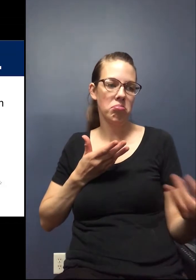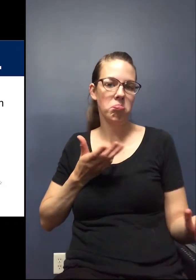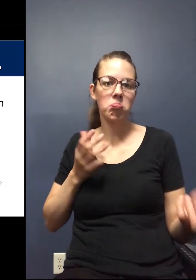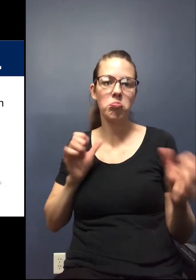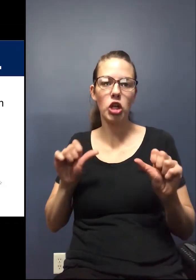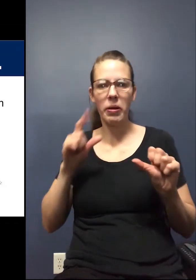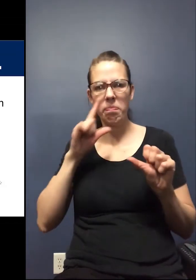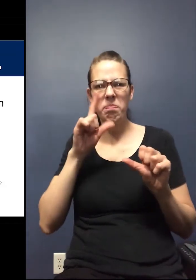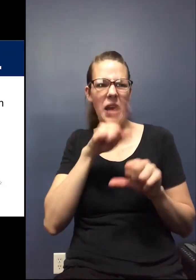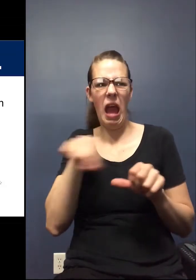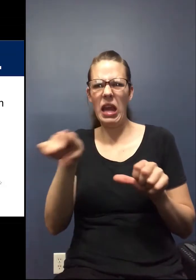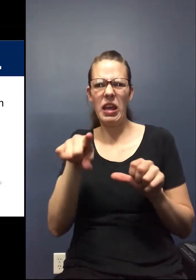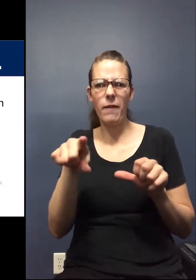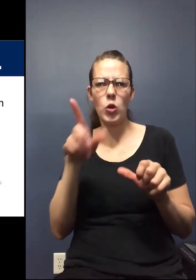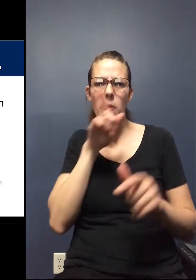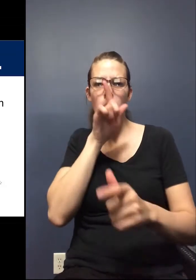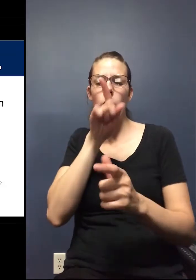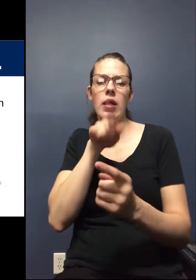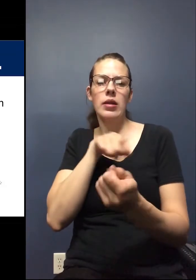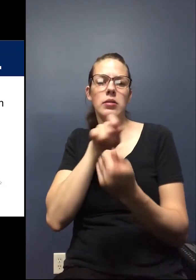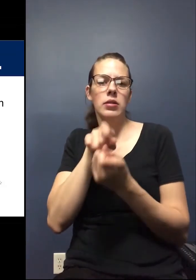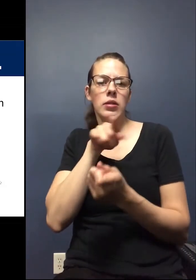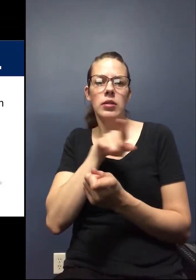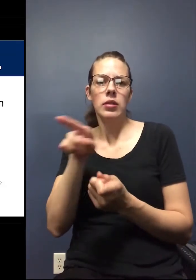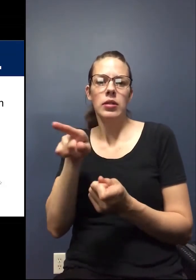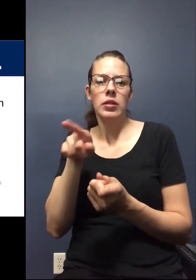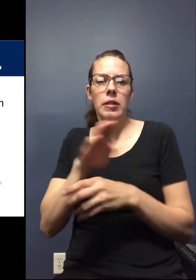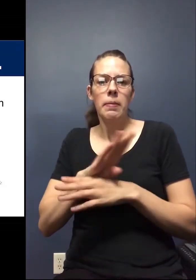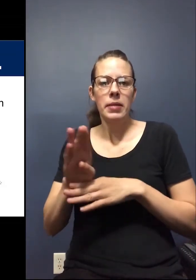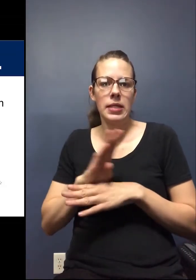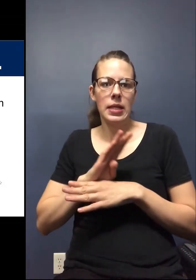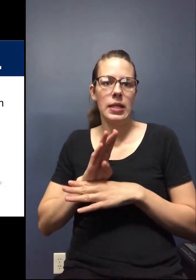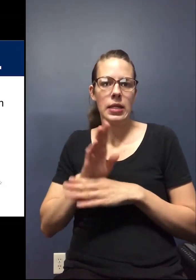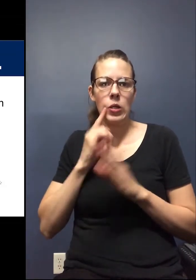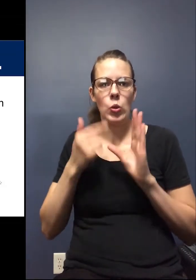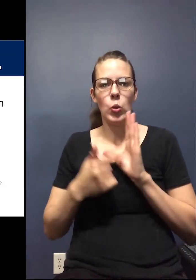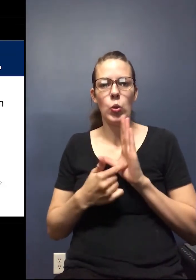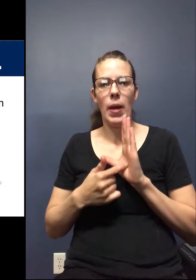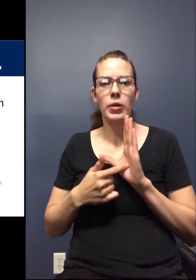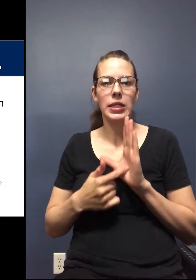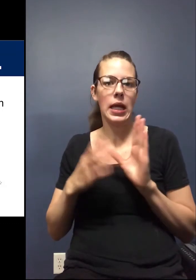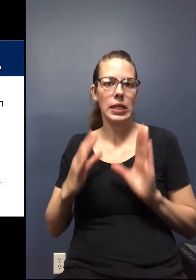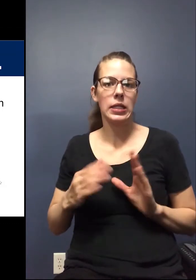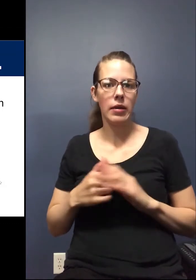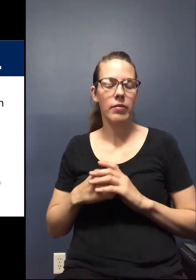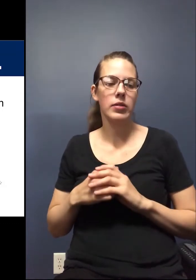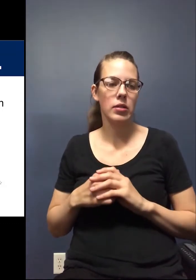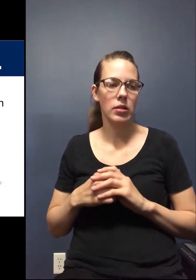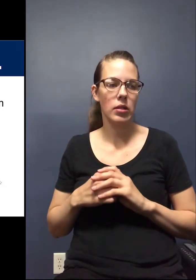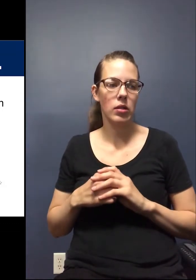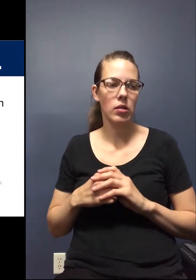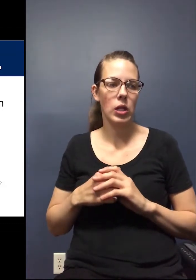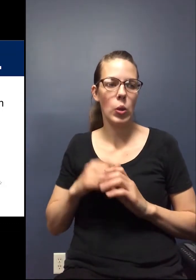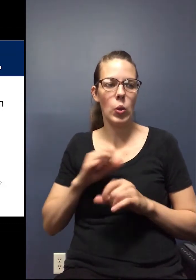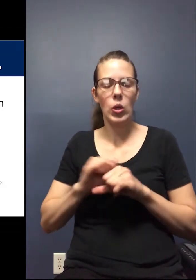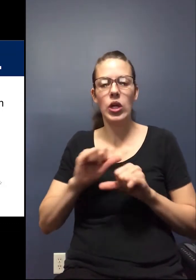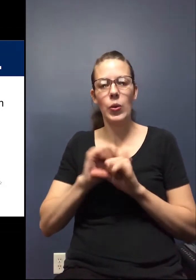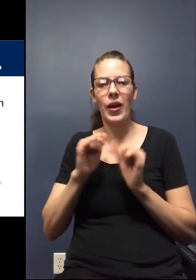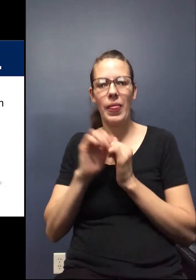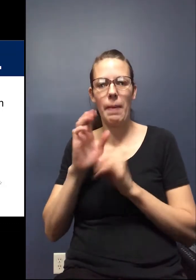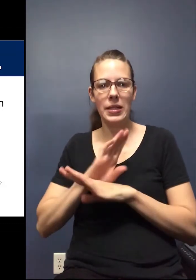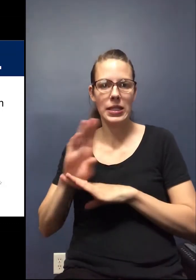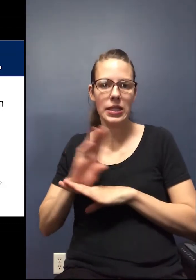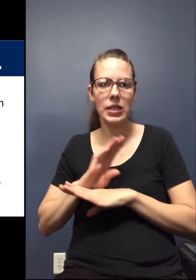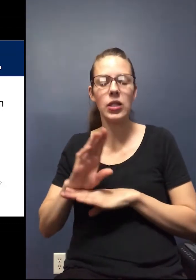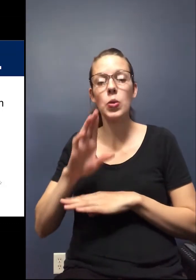for any of you, but particularly our business representatives and the ones that work with businesses.